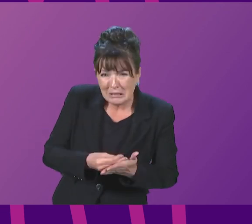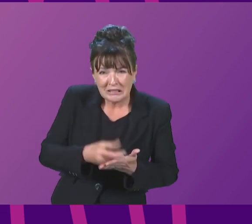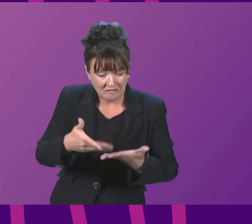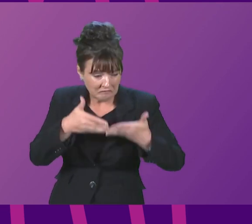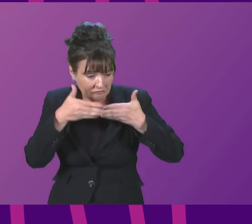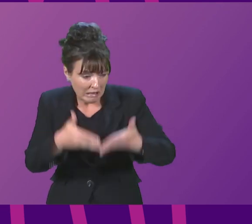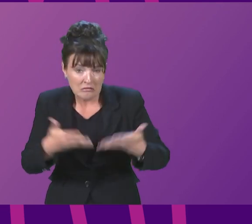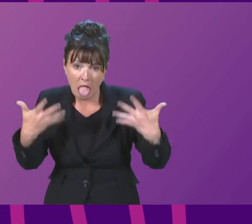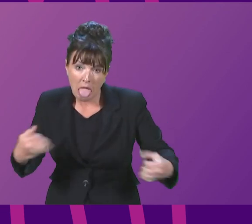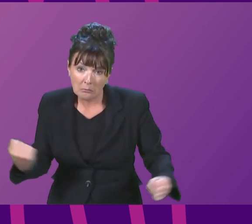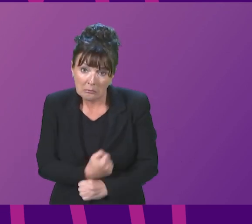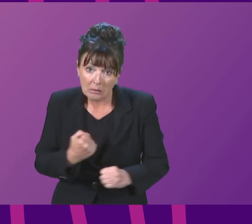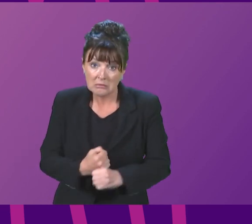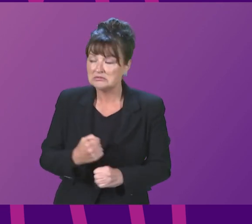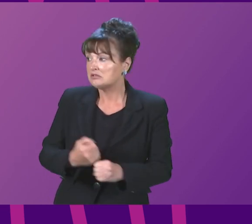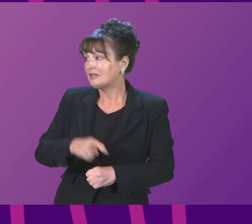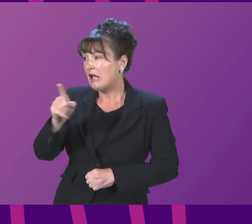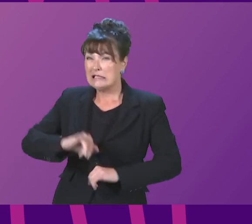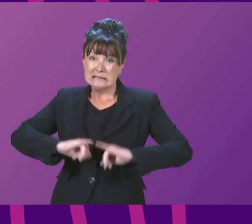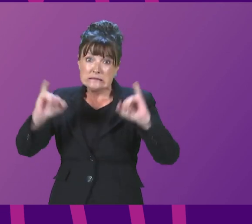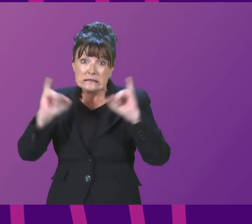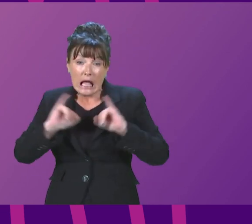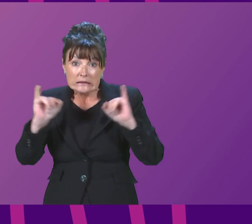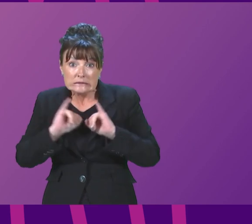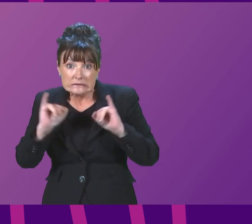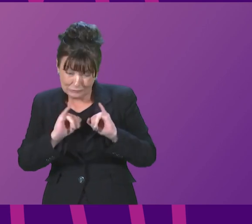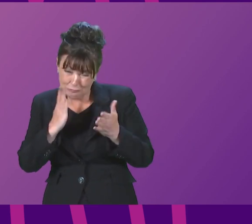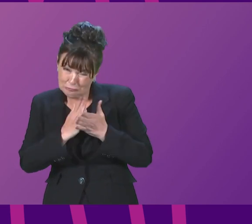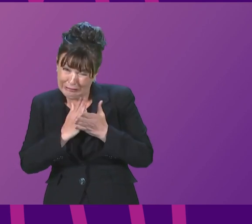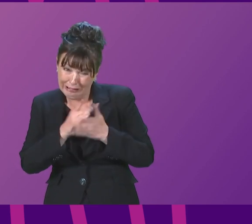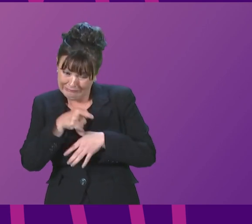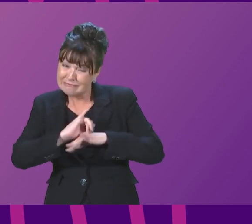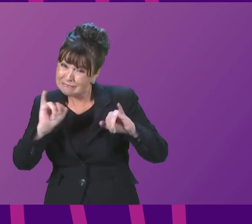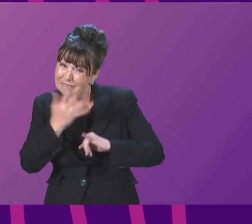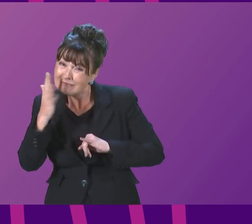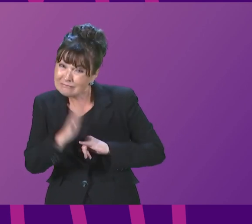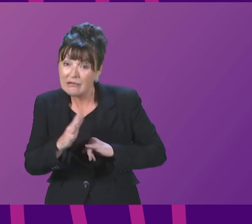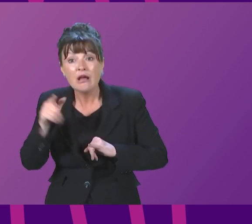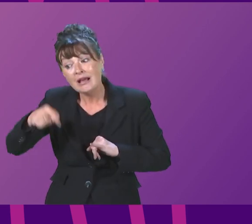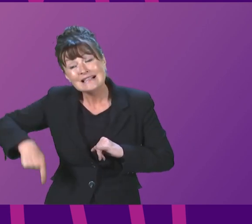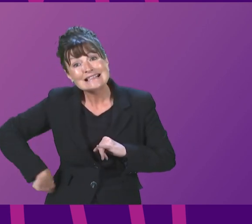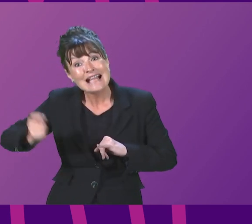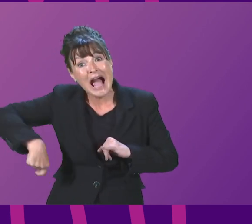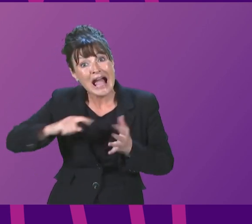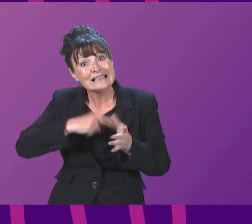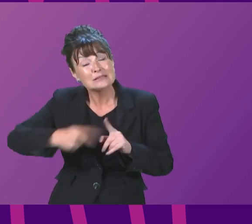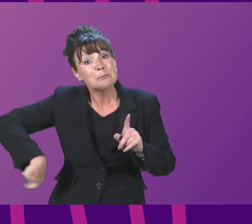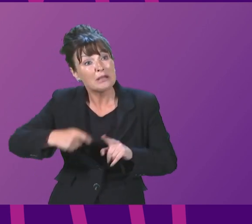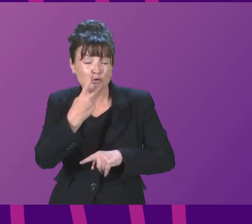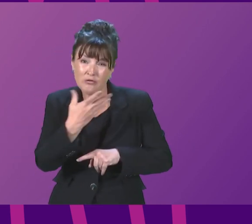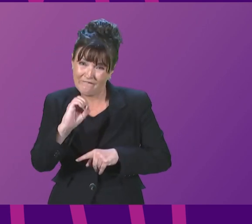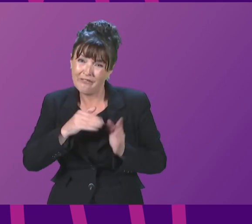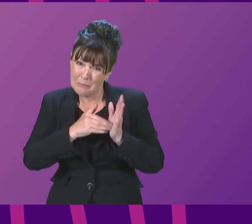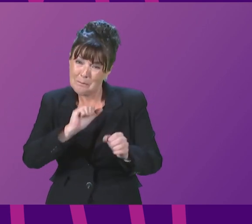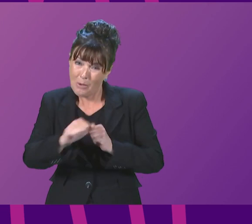that haven't been built? A scandal that so far cost taxpayers £250 million when that money